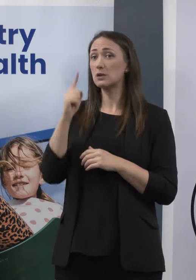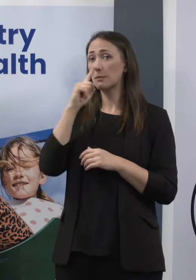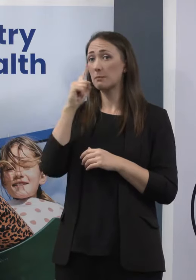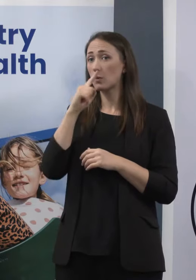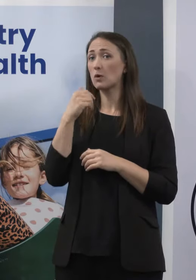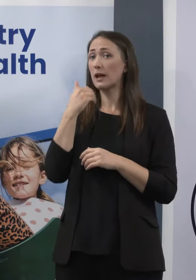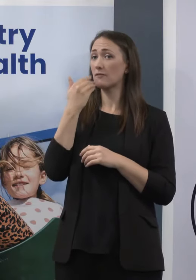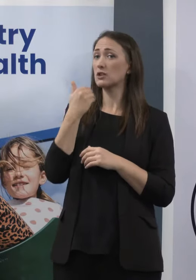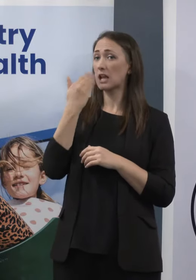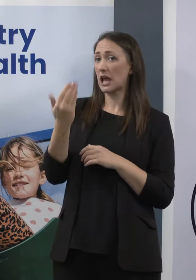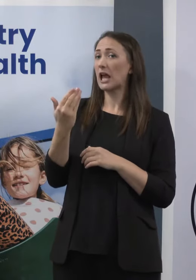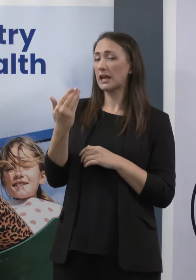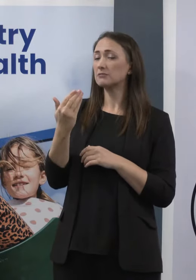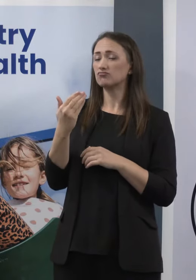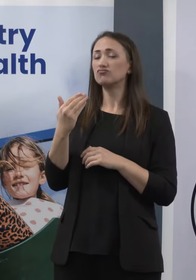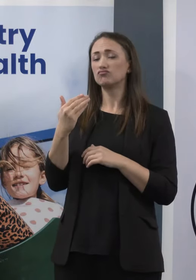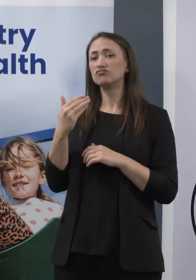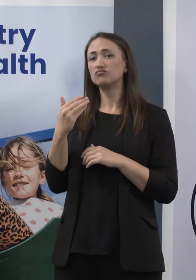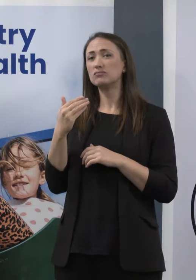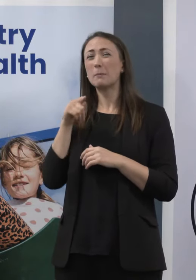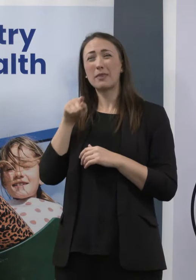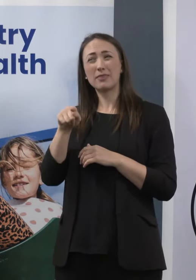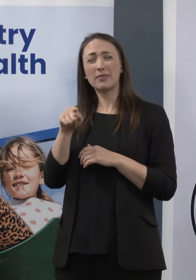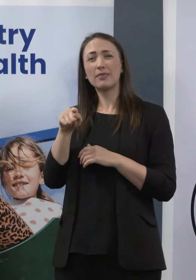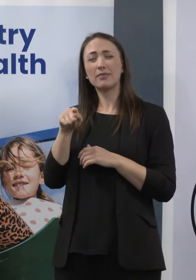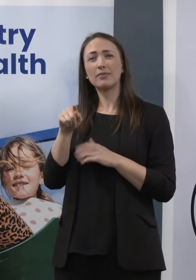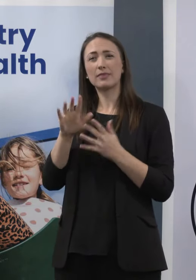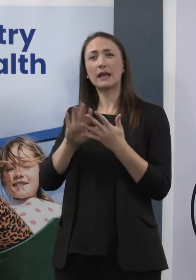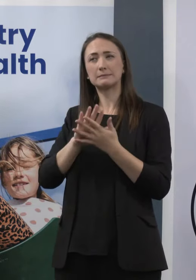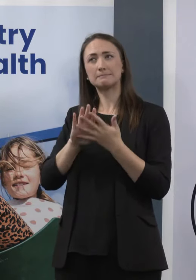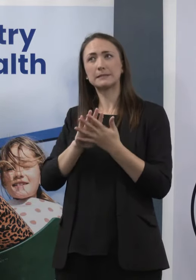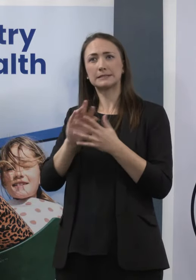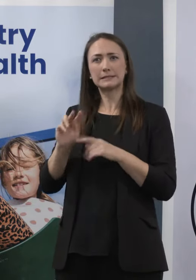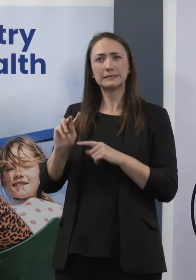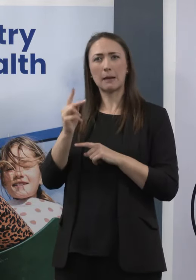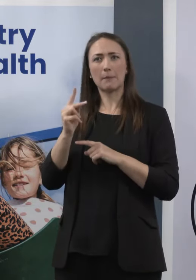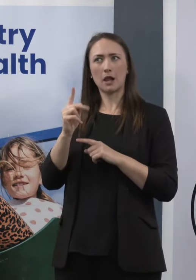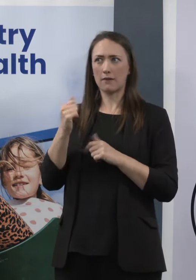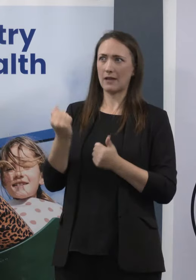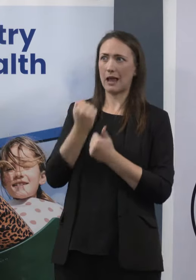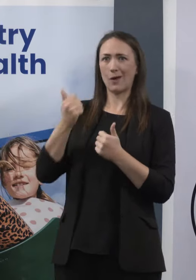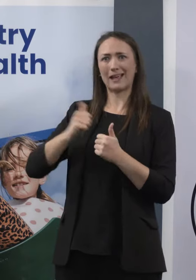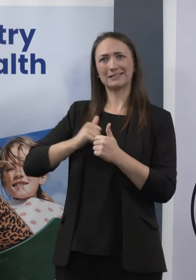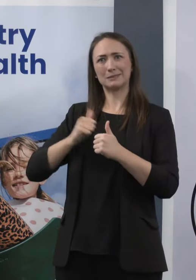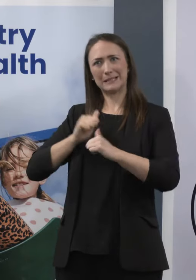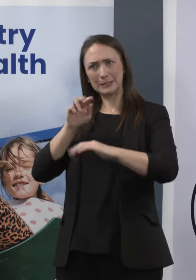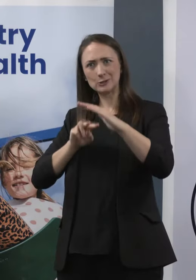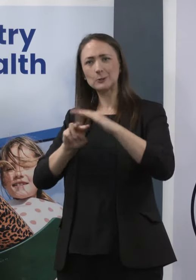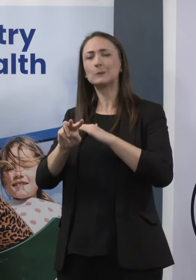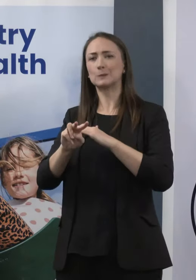seven days, is still about double what we had initially modelled we would have at this time. So it's quite a high baseline rate.